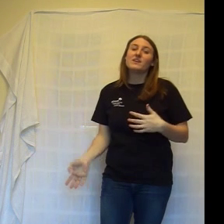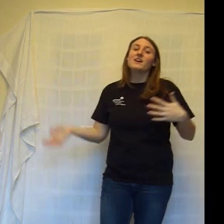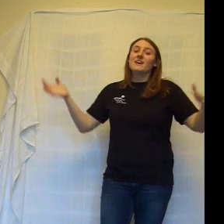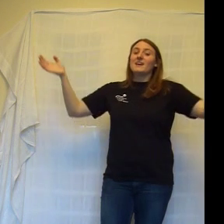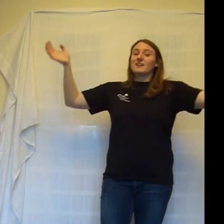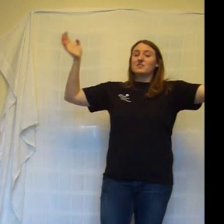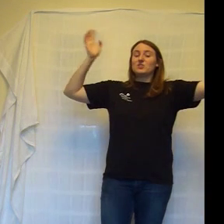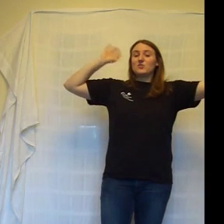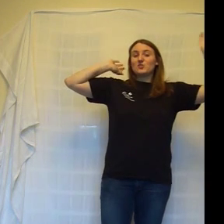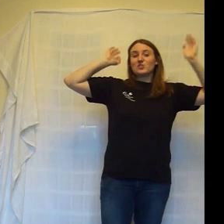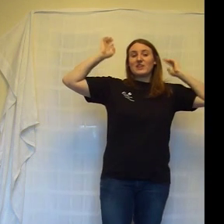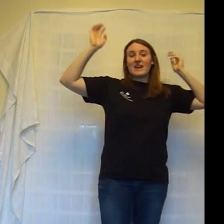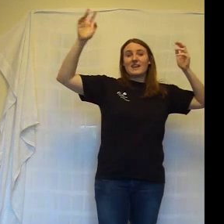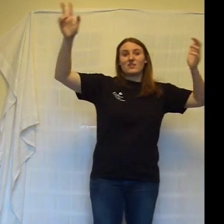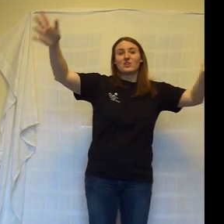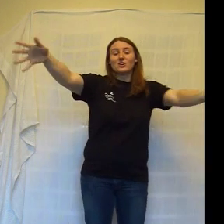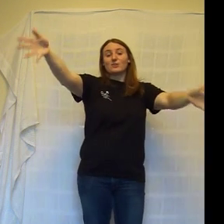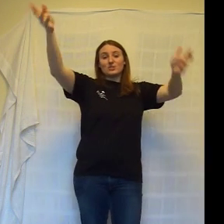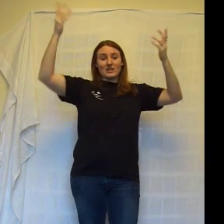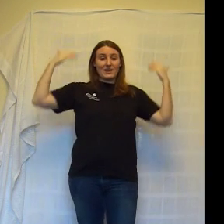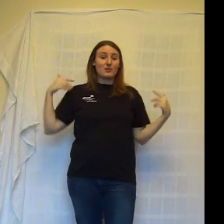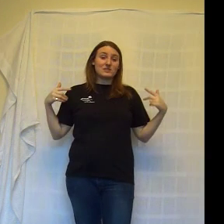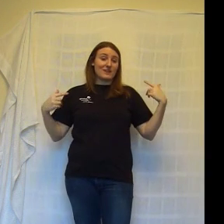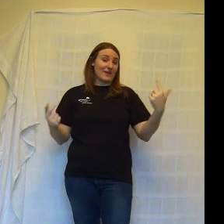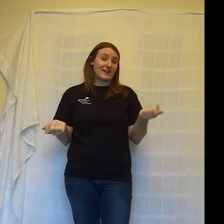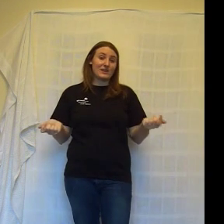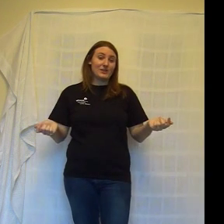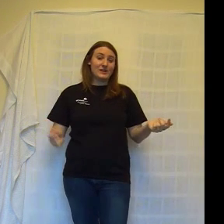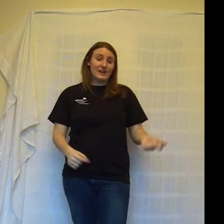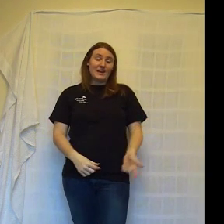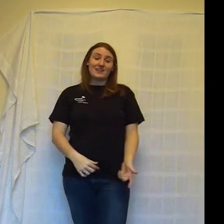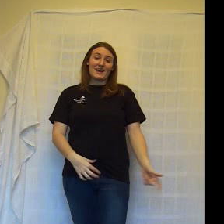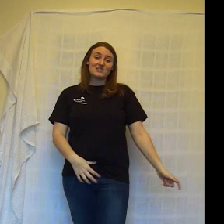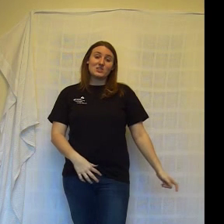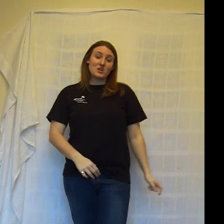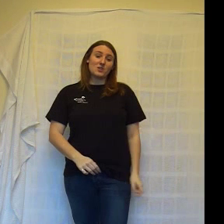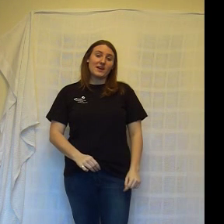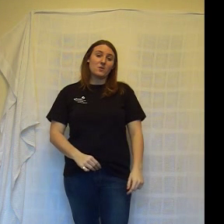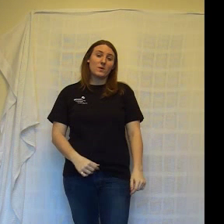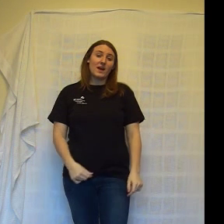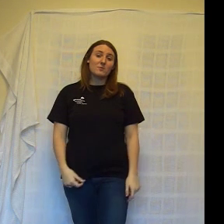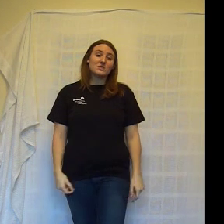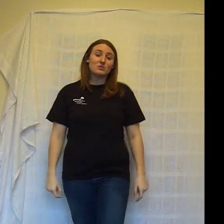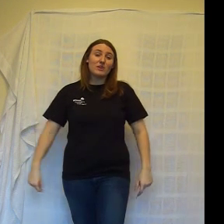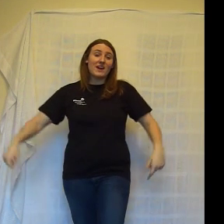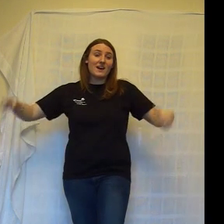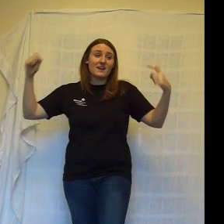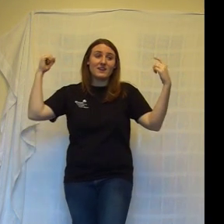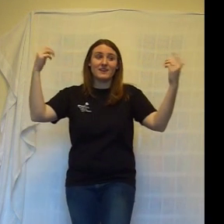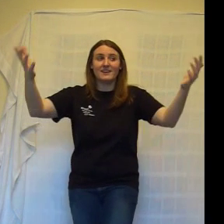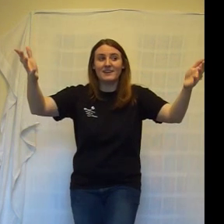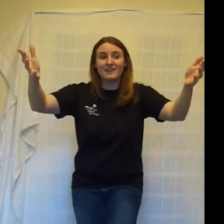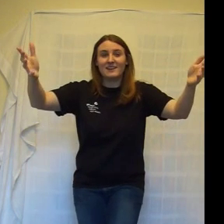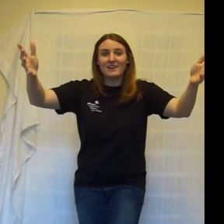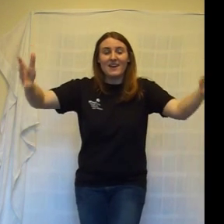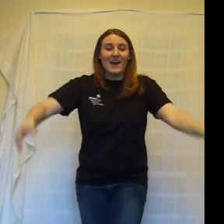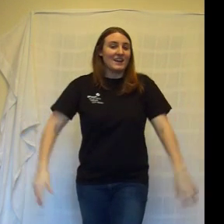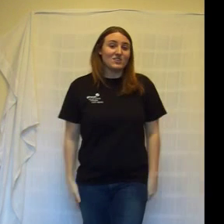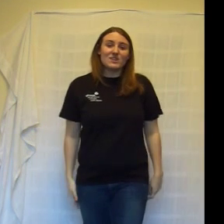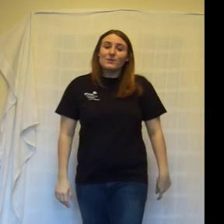is you usually get the girls to yell stuff at you, okay? So you go like, when I was three, I, and you see